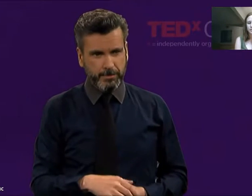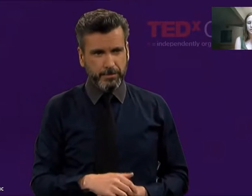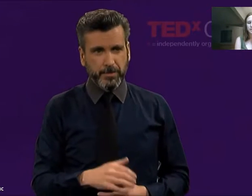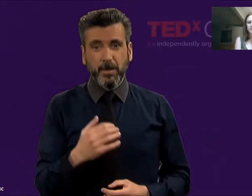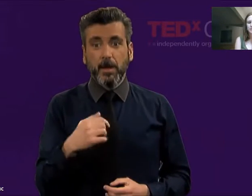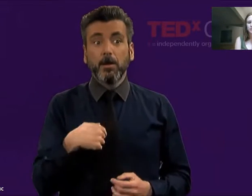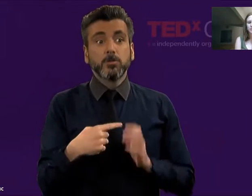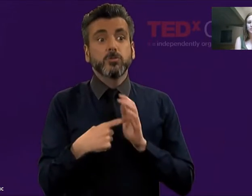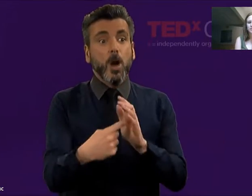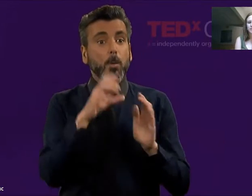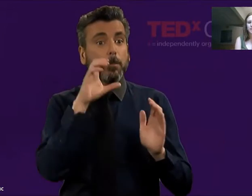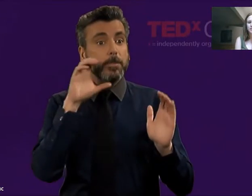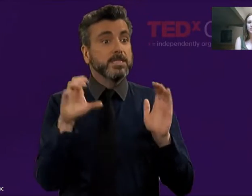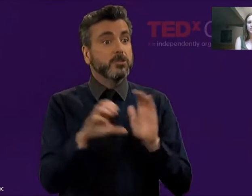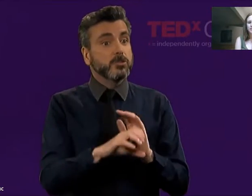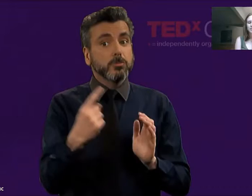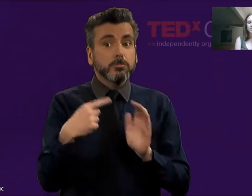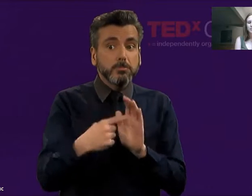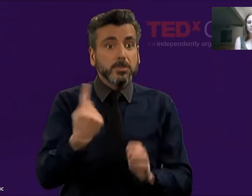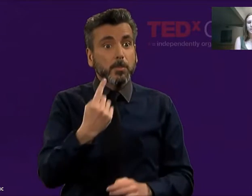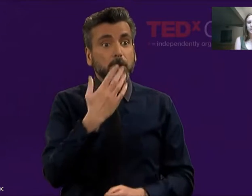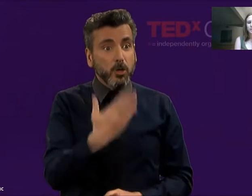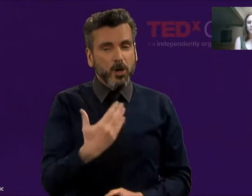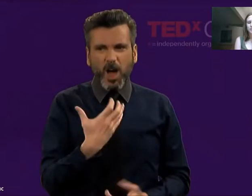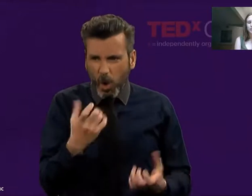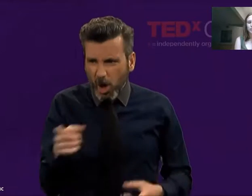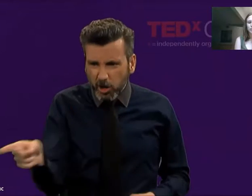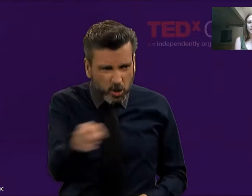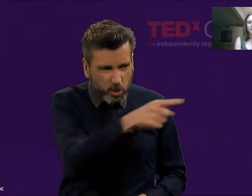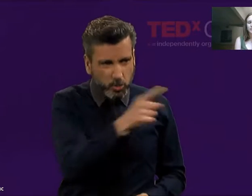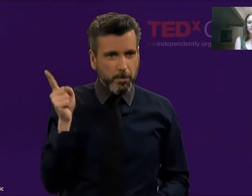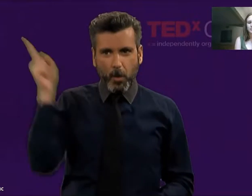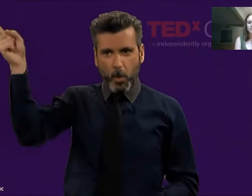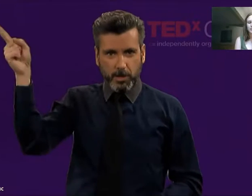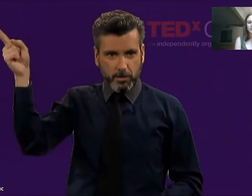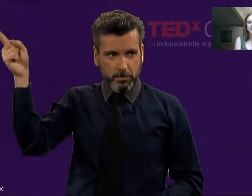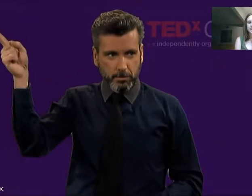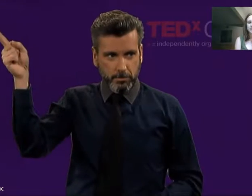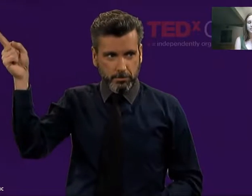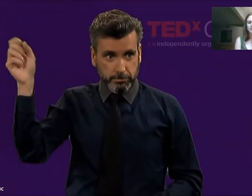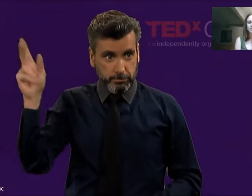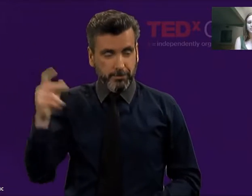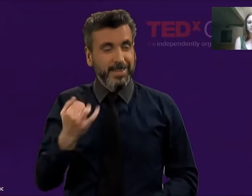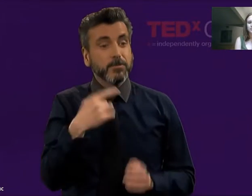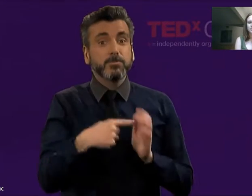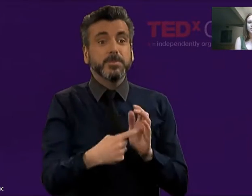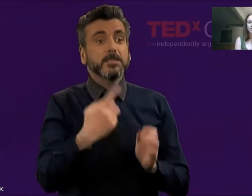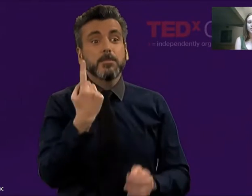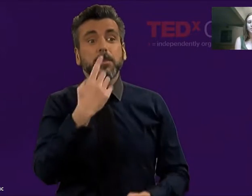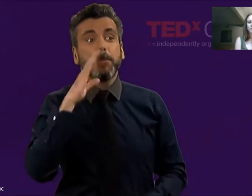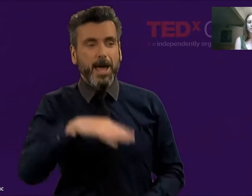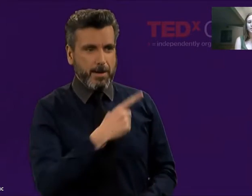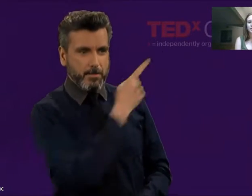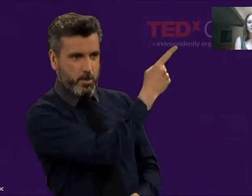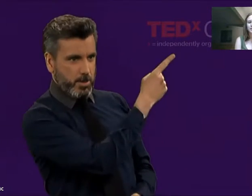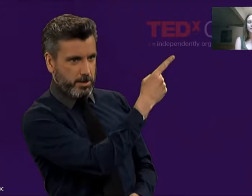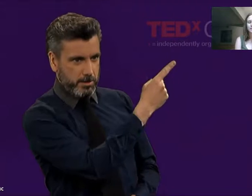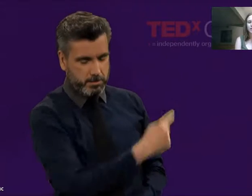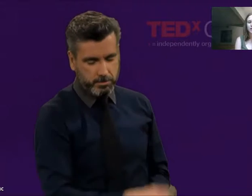And you'll see up on the screen, the picture, I want you to point to one side if it's good and point to the other side if it's bad.